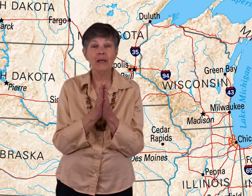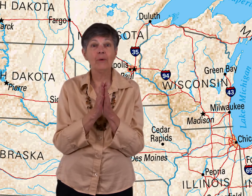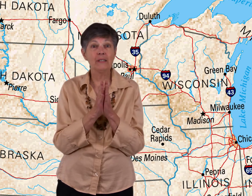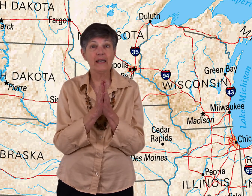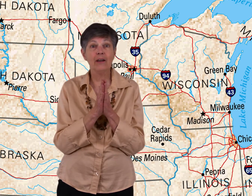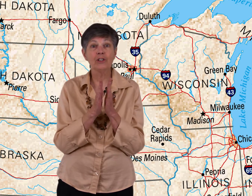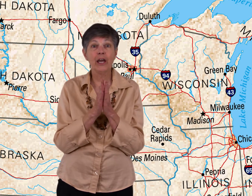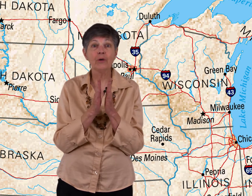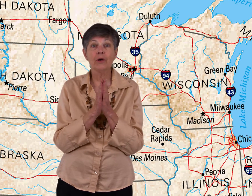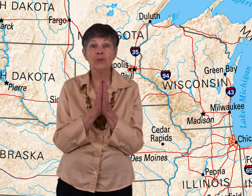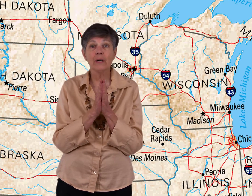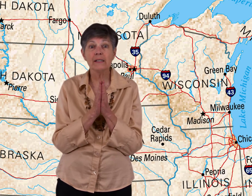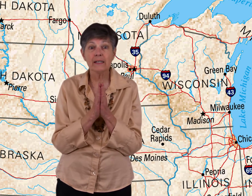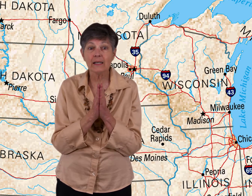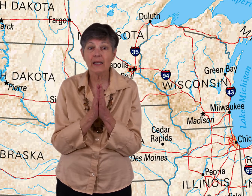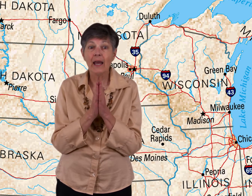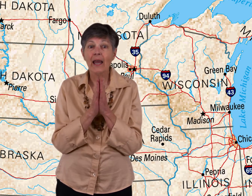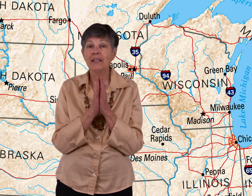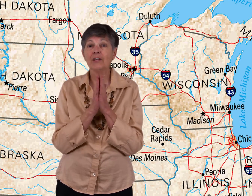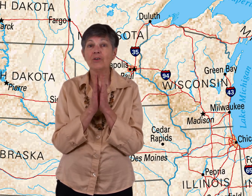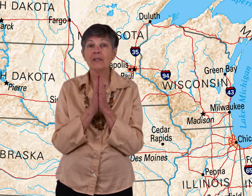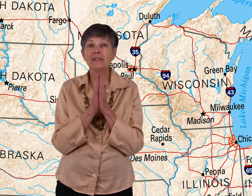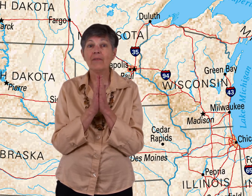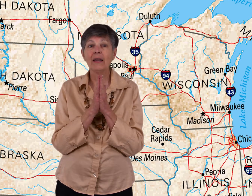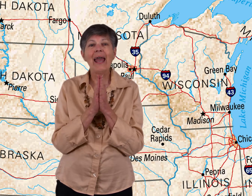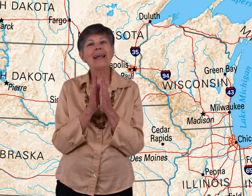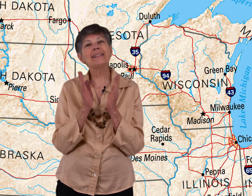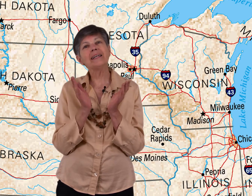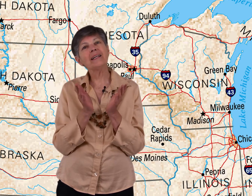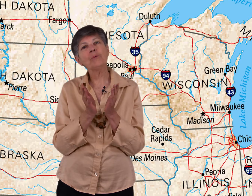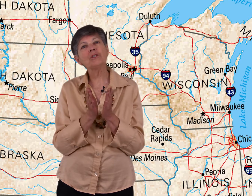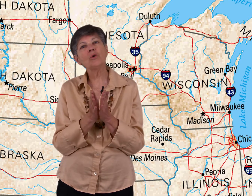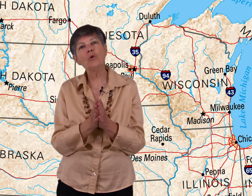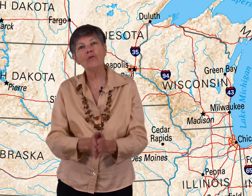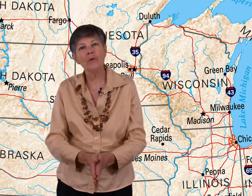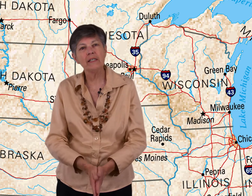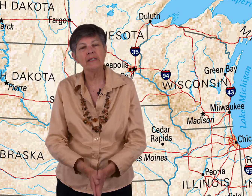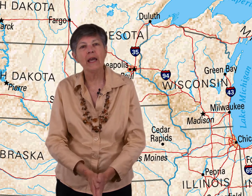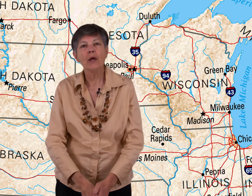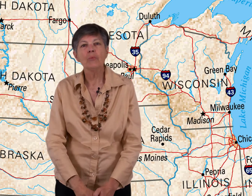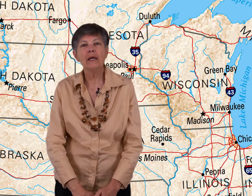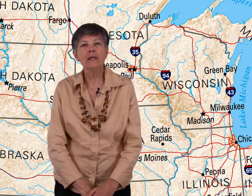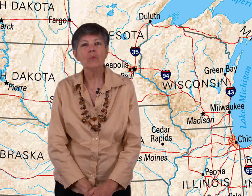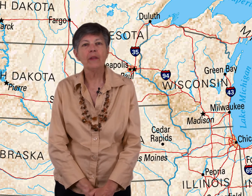become a state on January 26, 1837. And it's nickname is the Wolverine state, because when